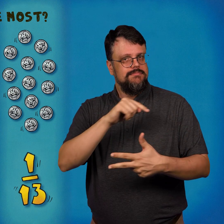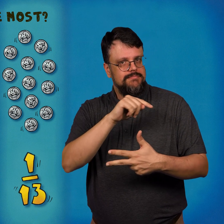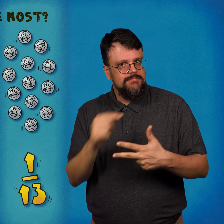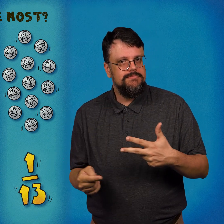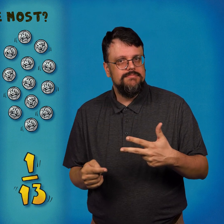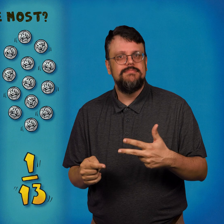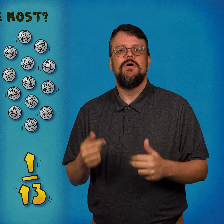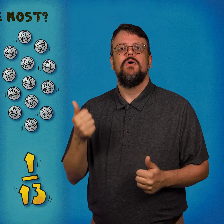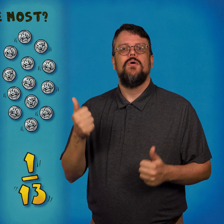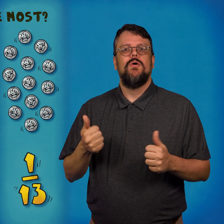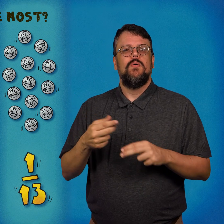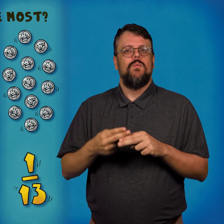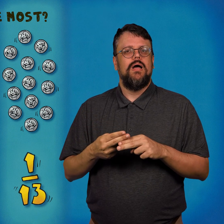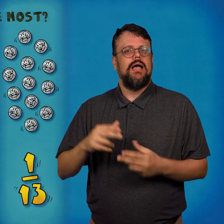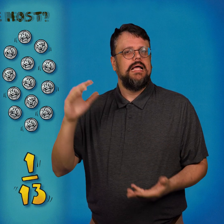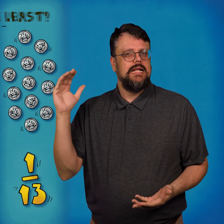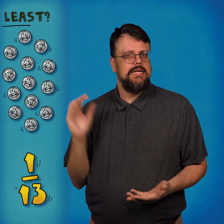Which coin weighs the least?